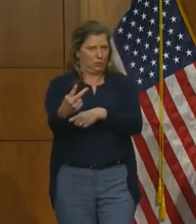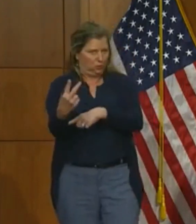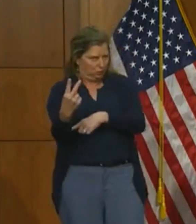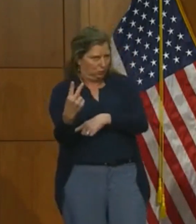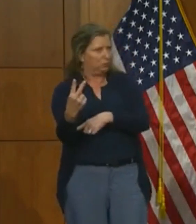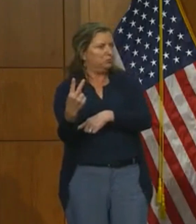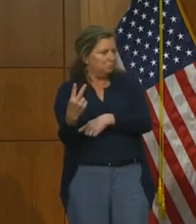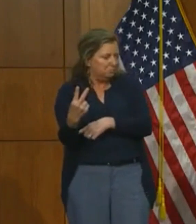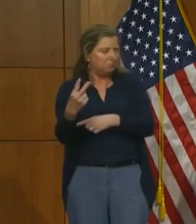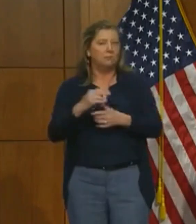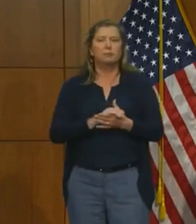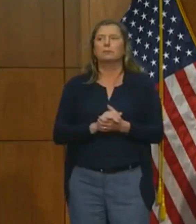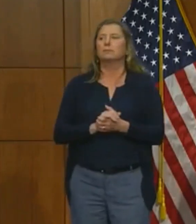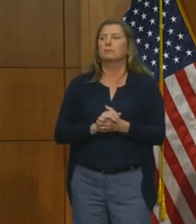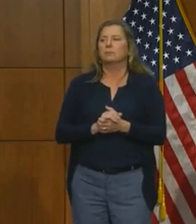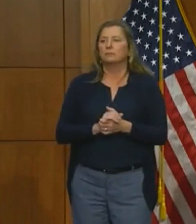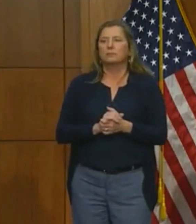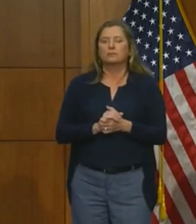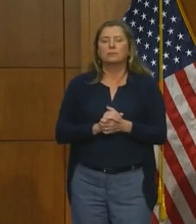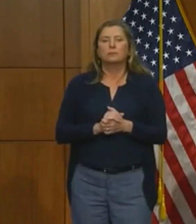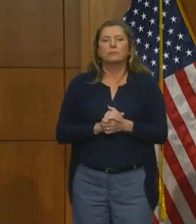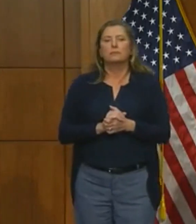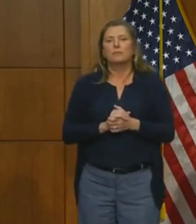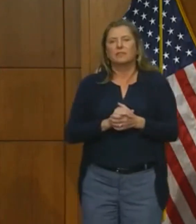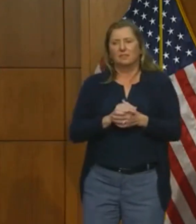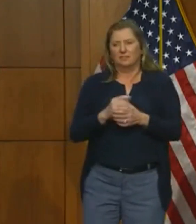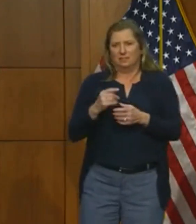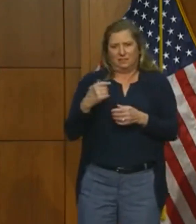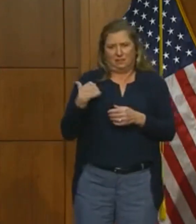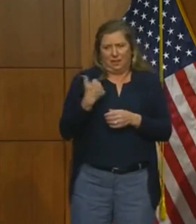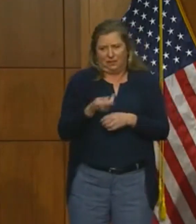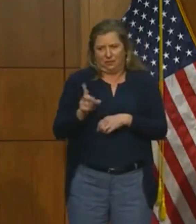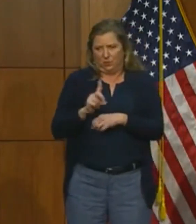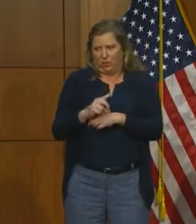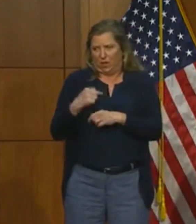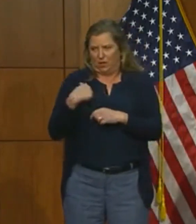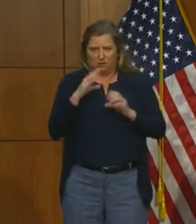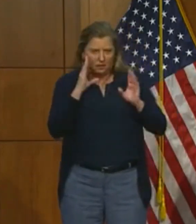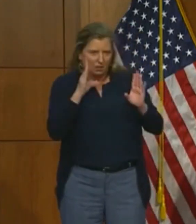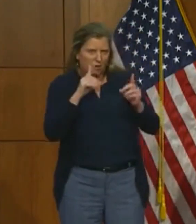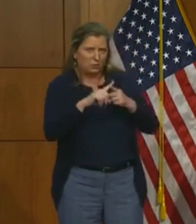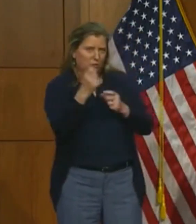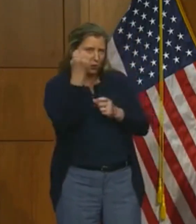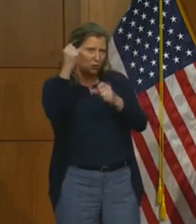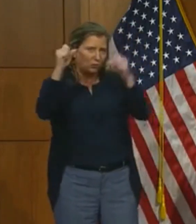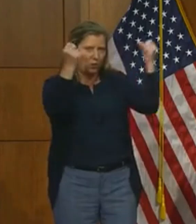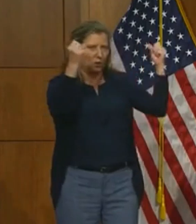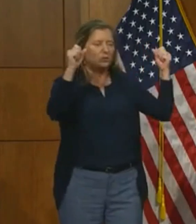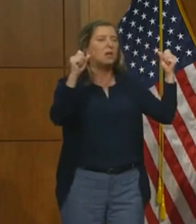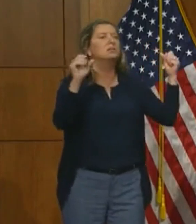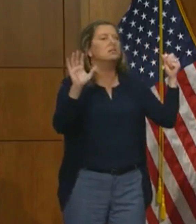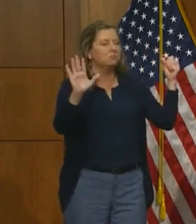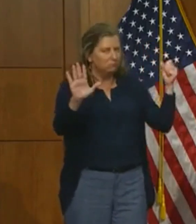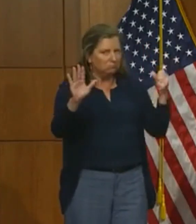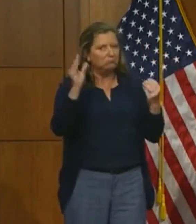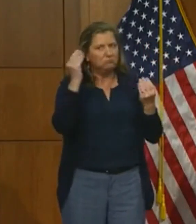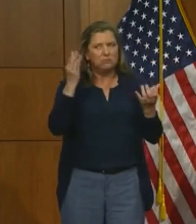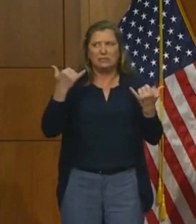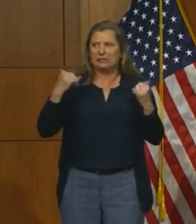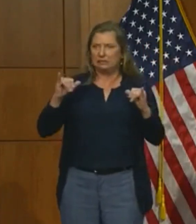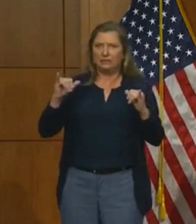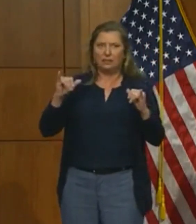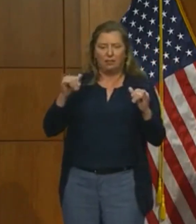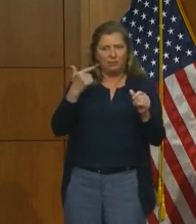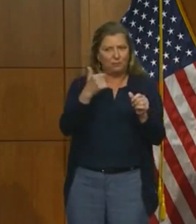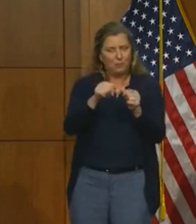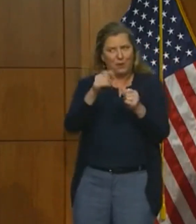So because of our attention in recent days that has been on these protests, we are still in this pandemic.